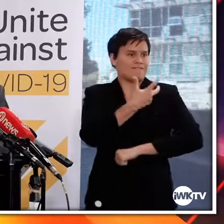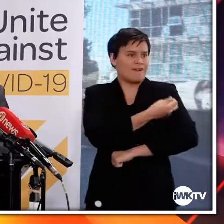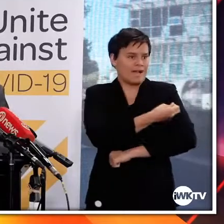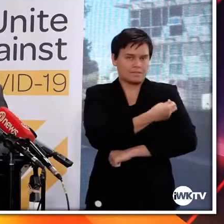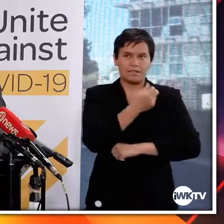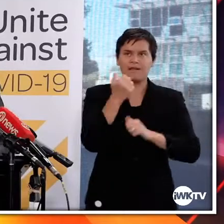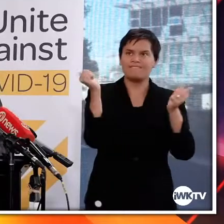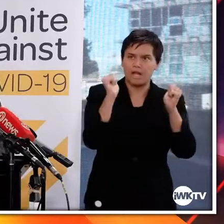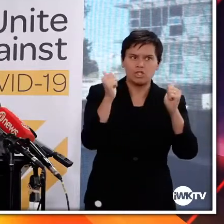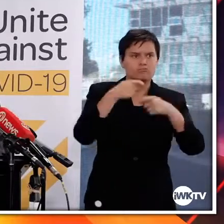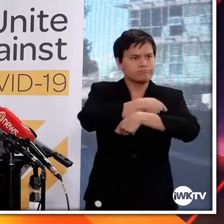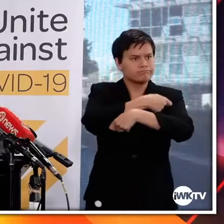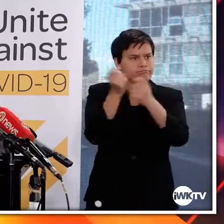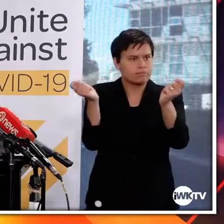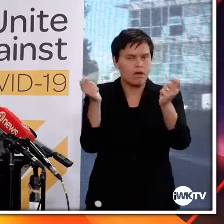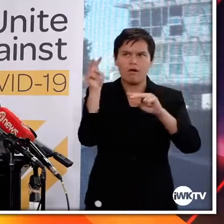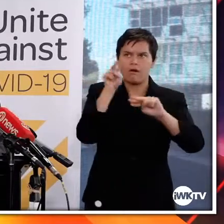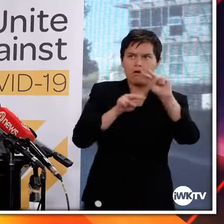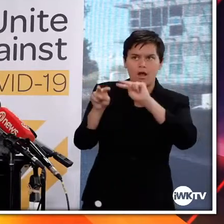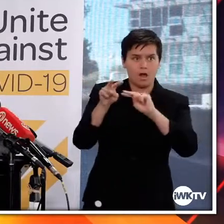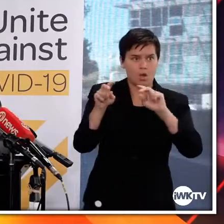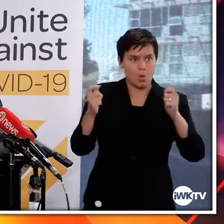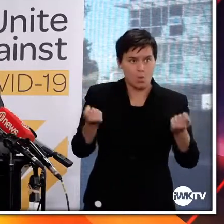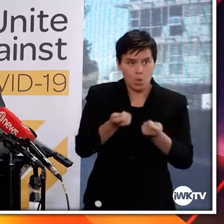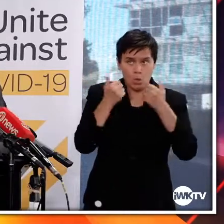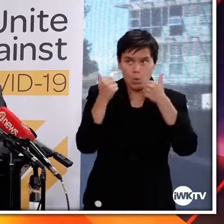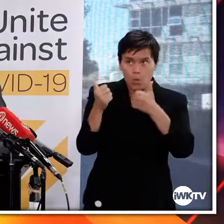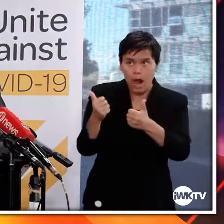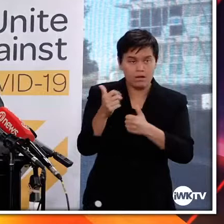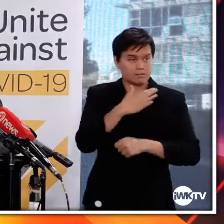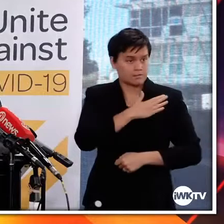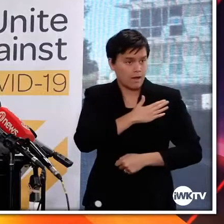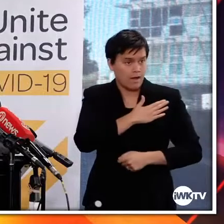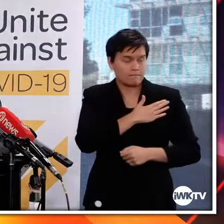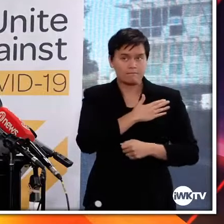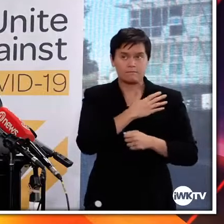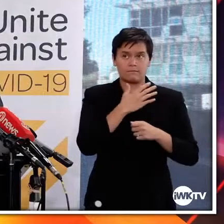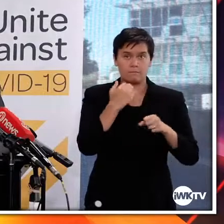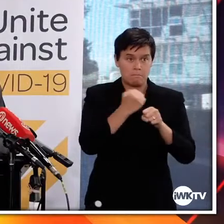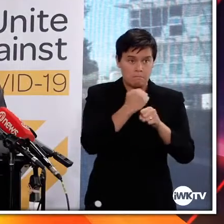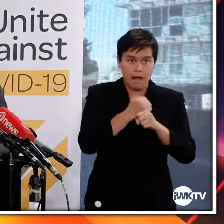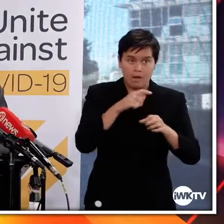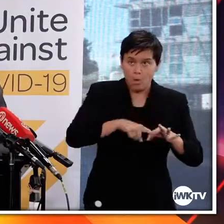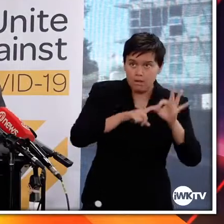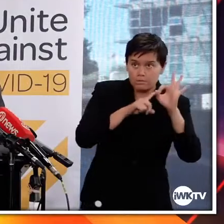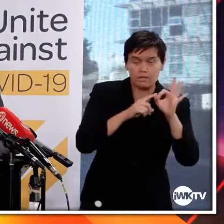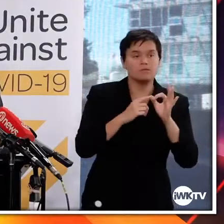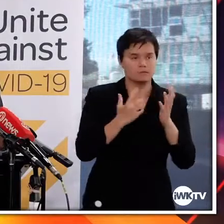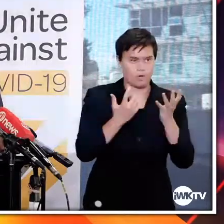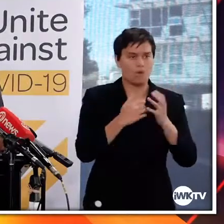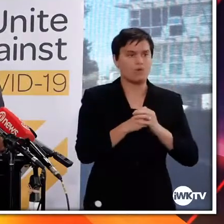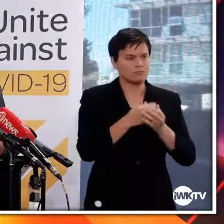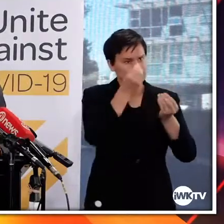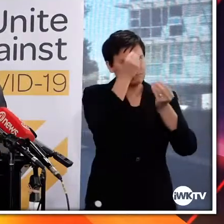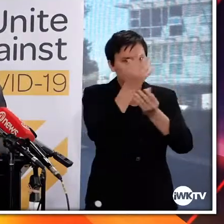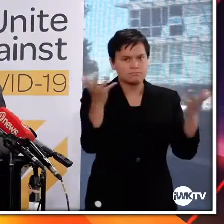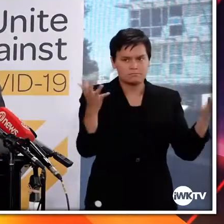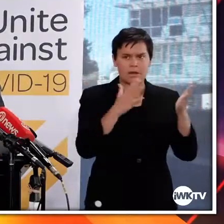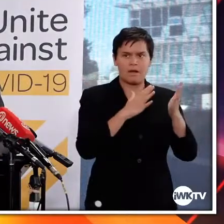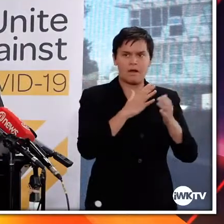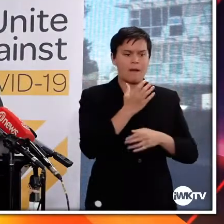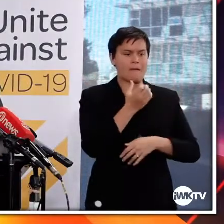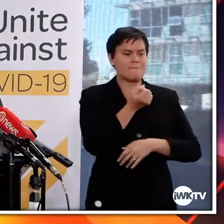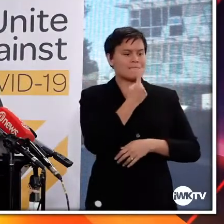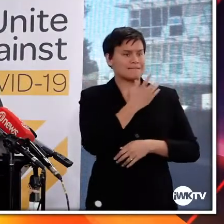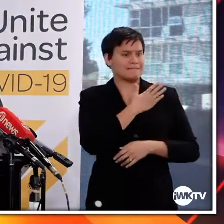will speak shortly to you more about this process, but I just want to emphasise that point for you and for all New Zealanders that safety and